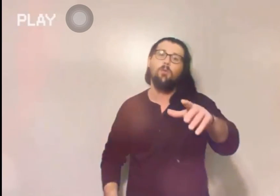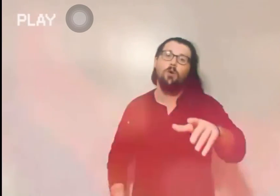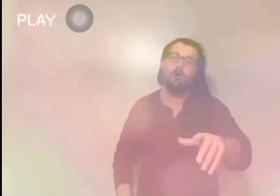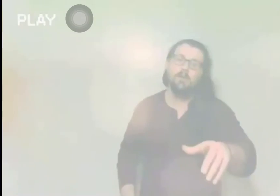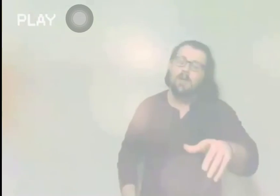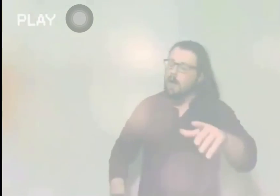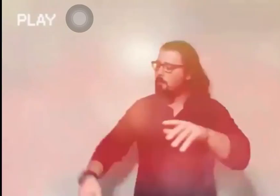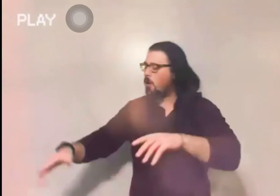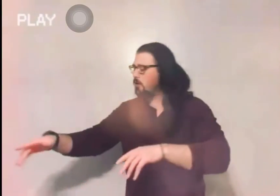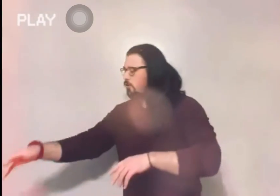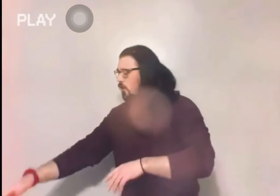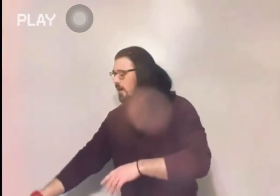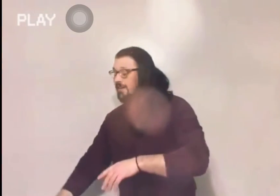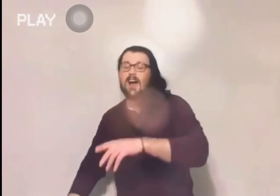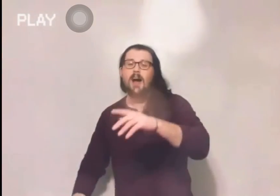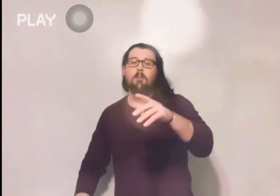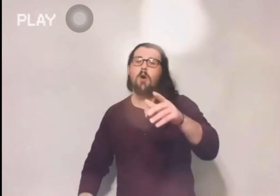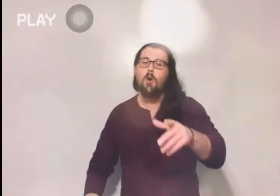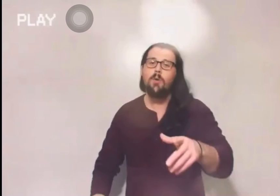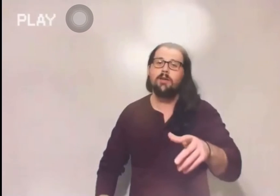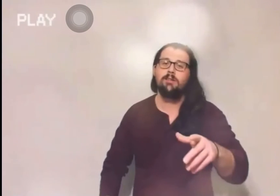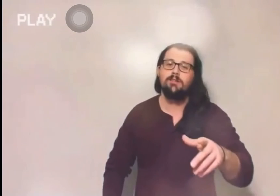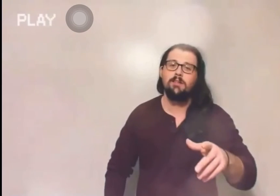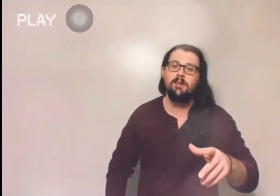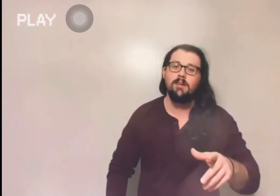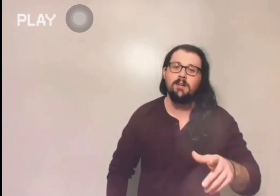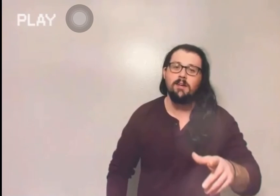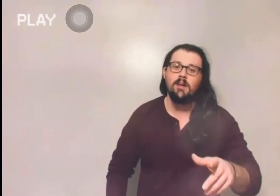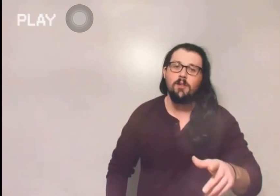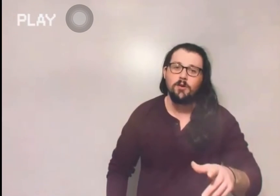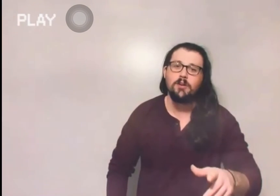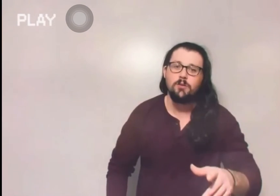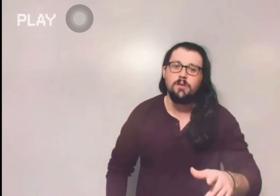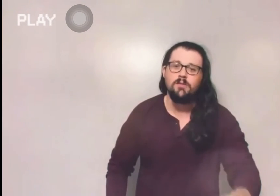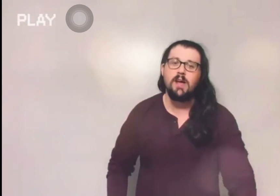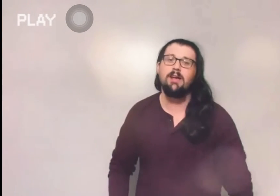working. I'm always grinding. I'm always looking to advance.